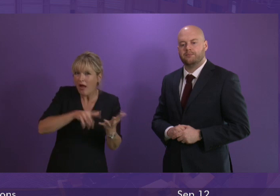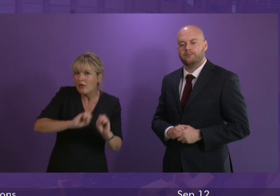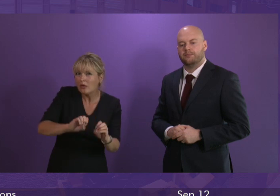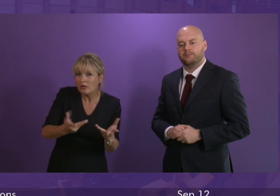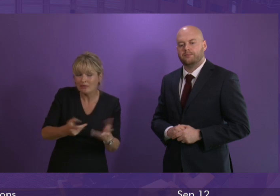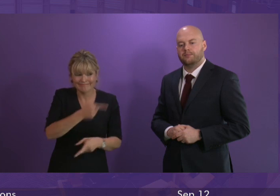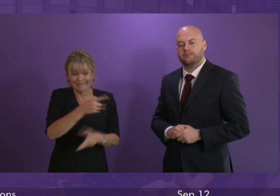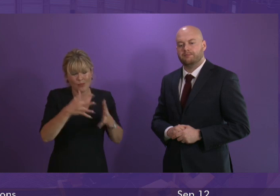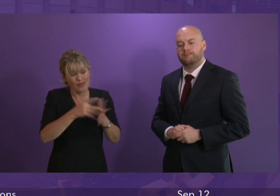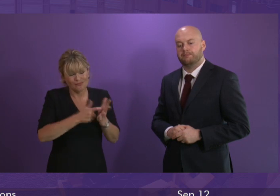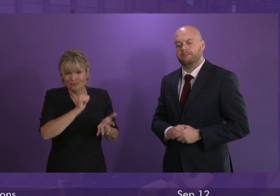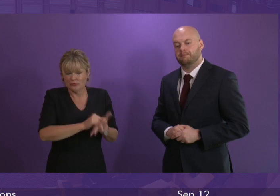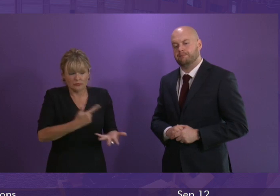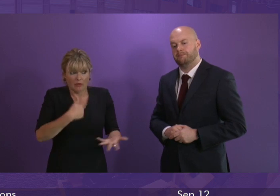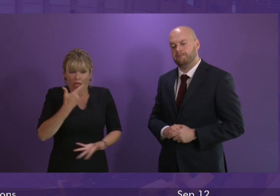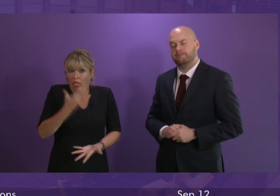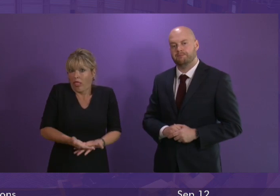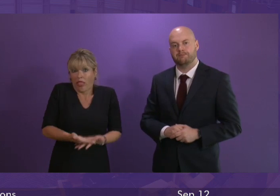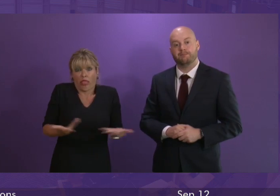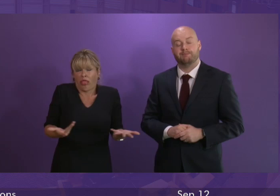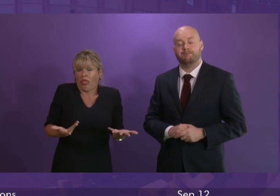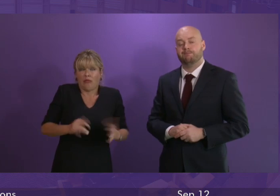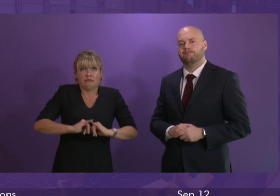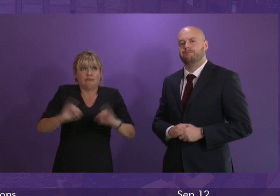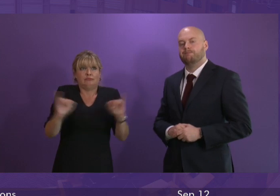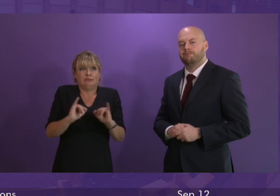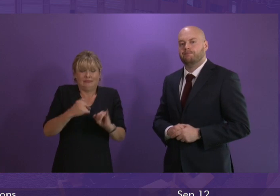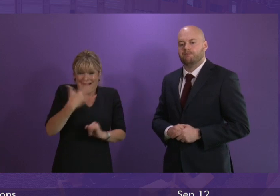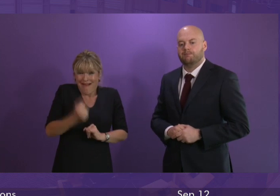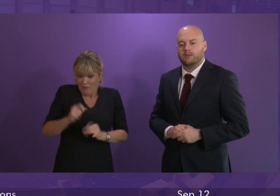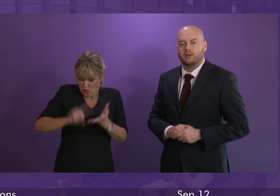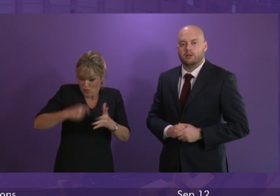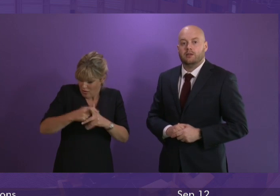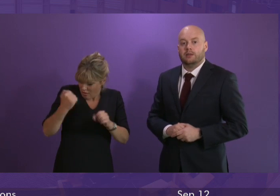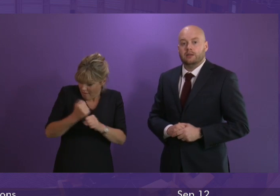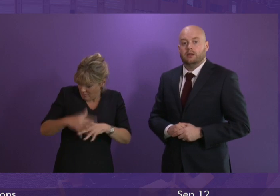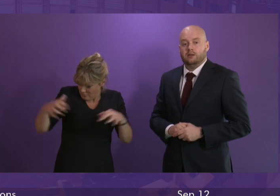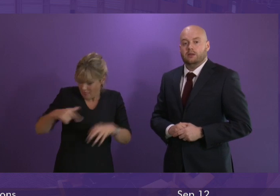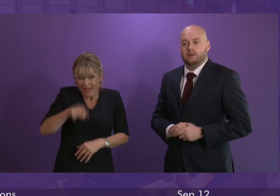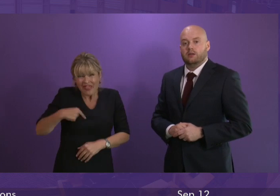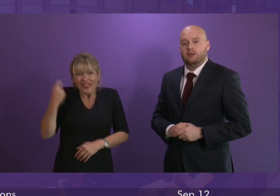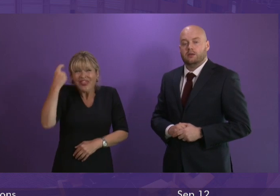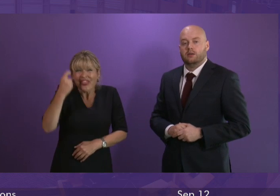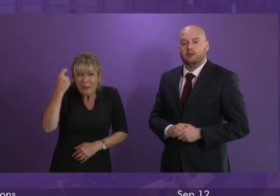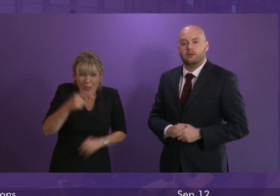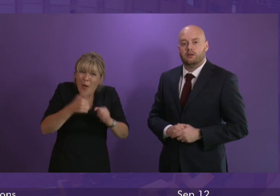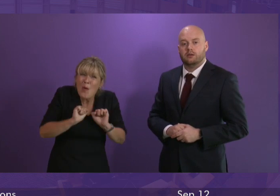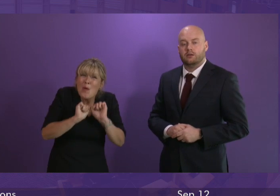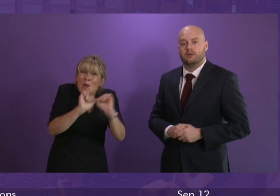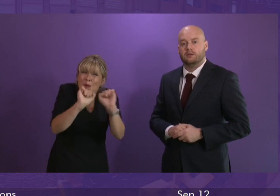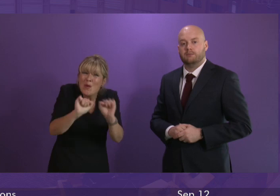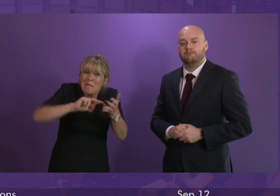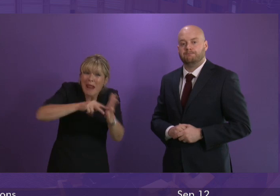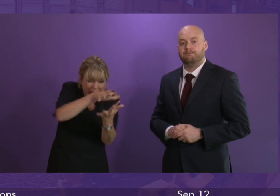beggars belief and is completely outrageous that we have a government that is prepared to contemplate a scenario that in its own planning